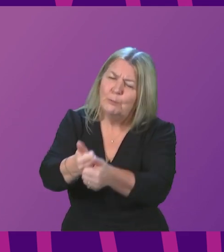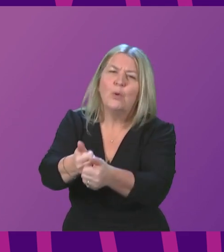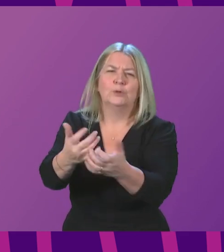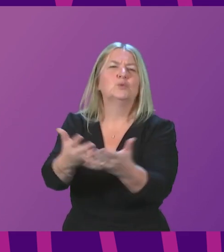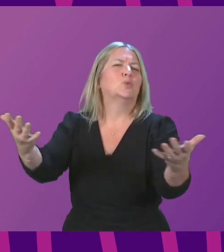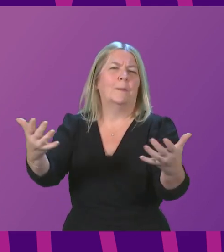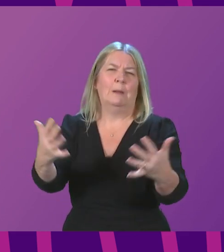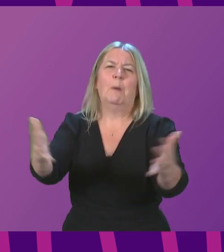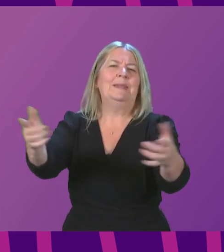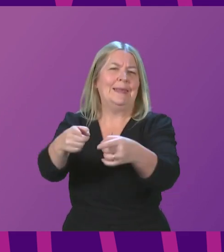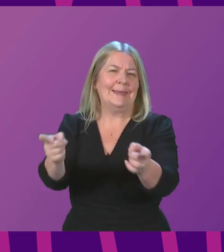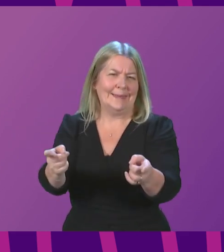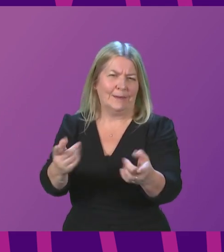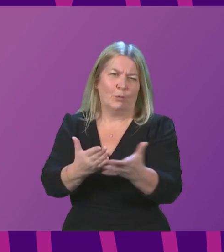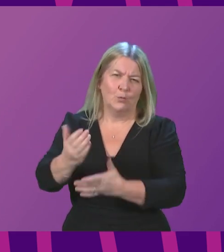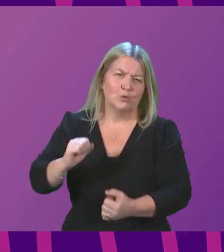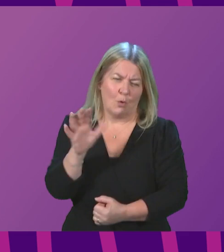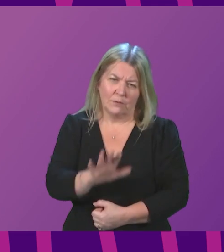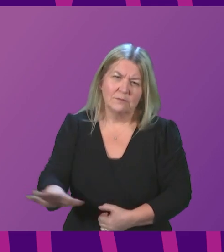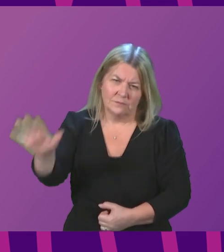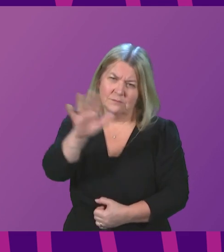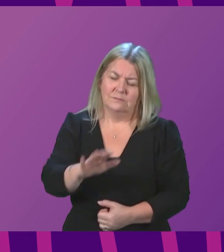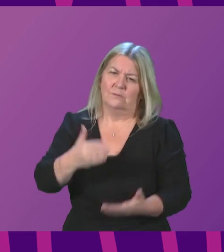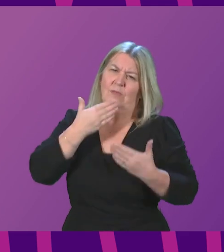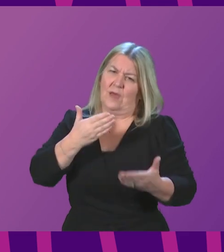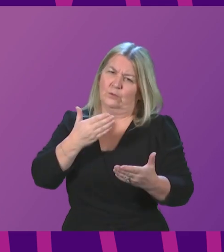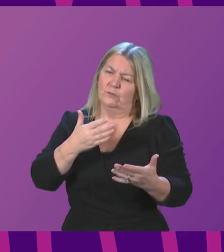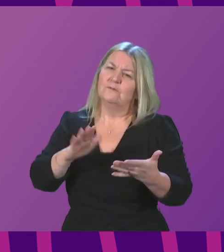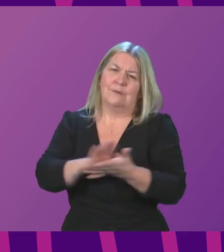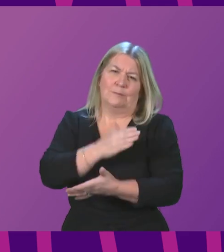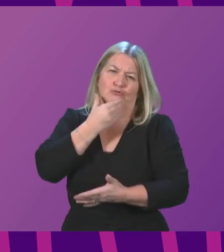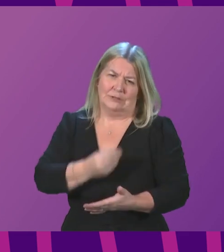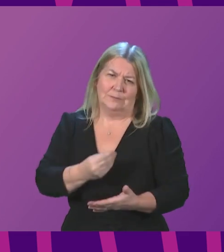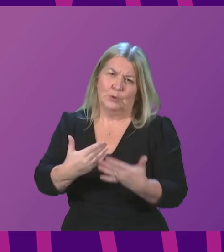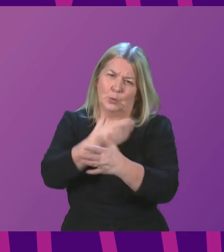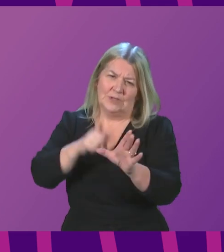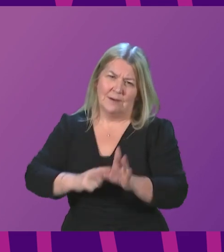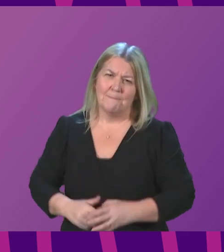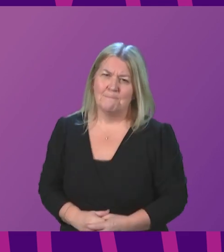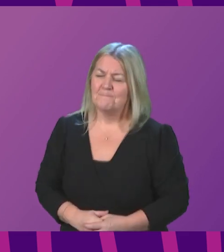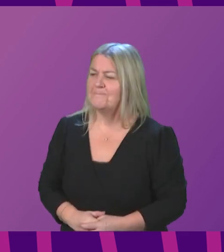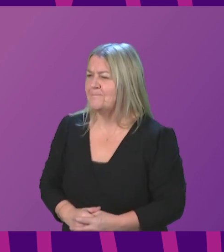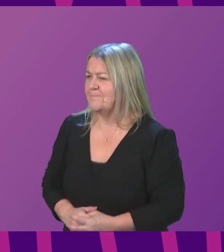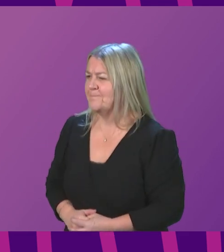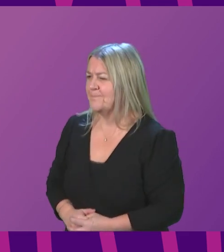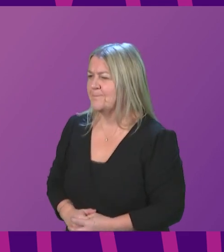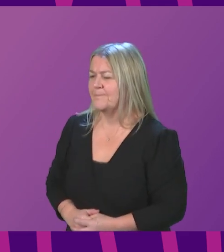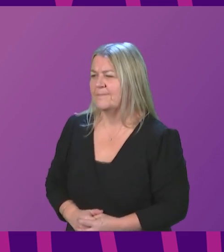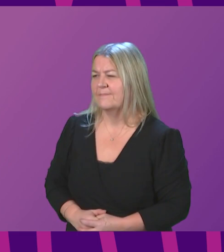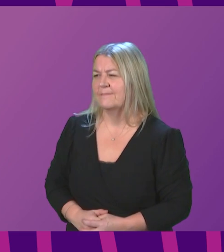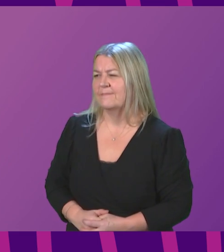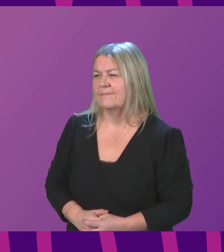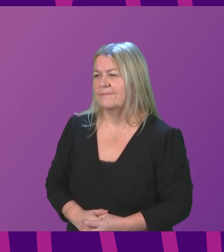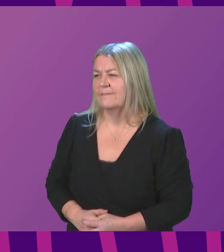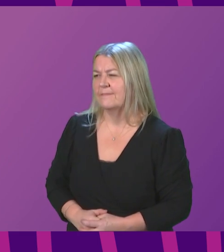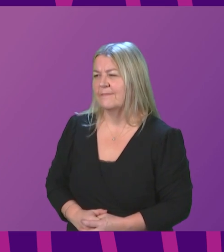across the country and send my very best wishes to them for Christmas and the year ahead Brian Whittle can thank the First